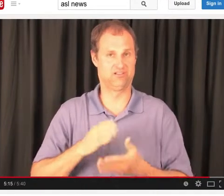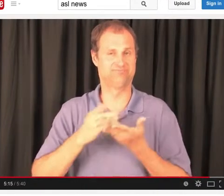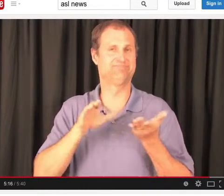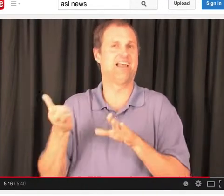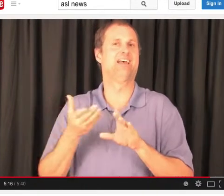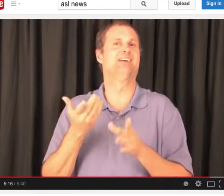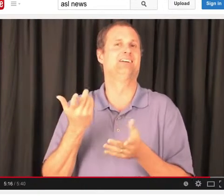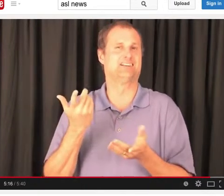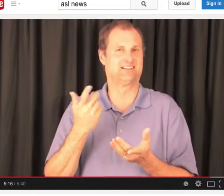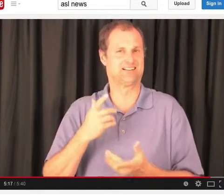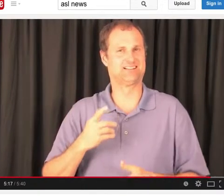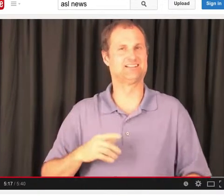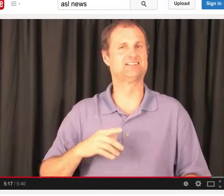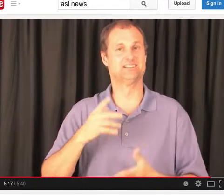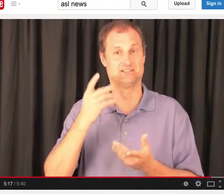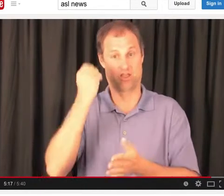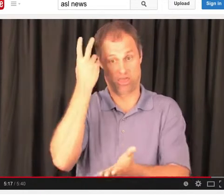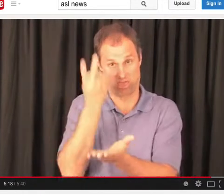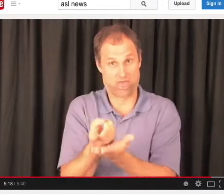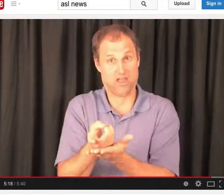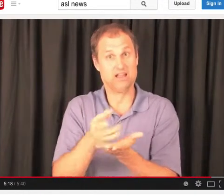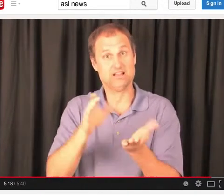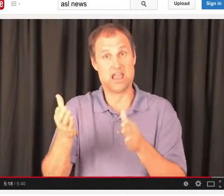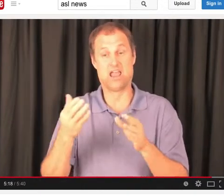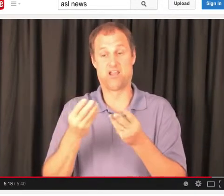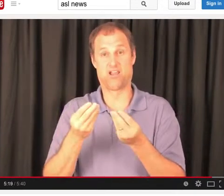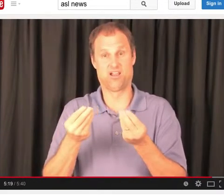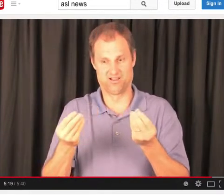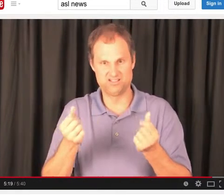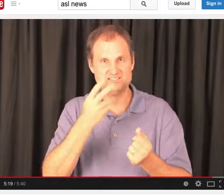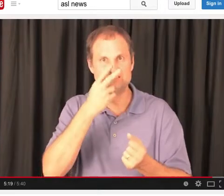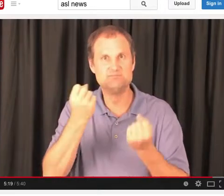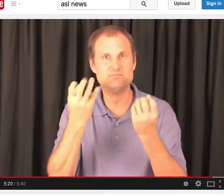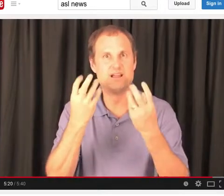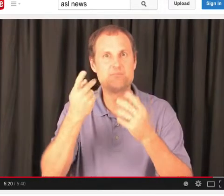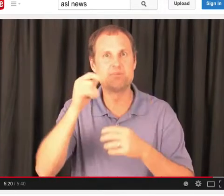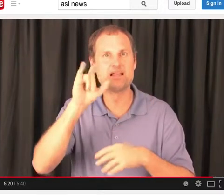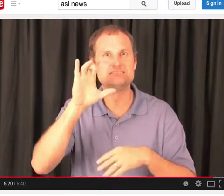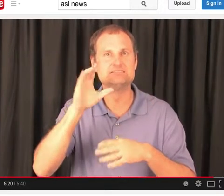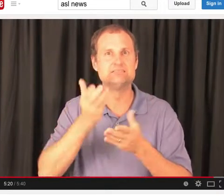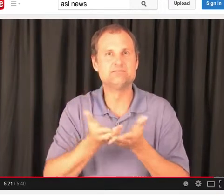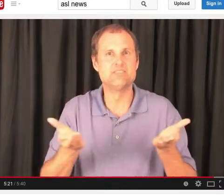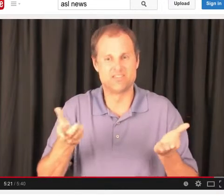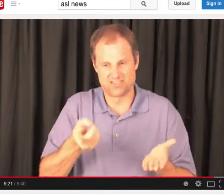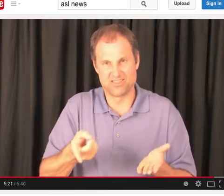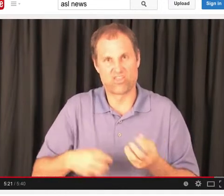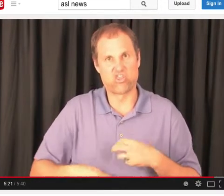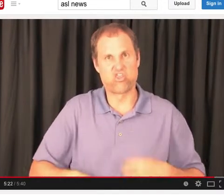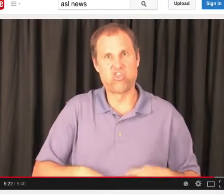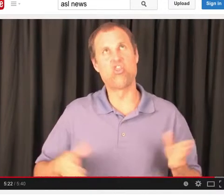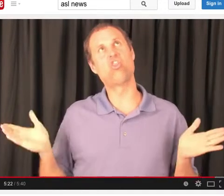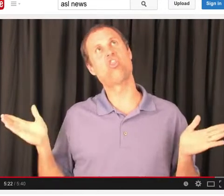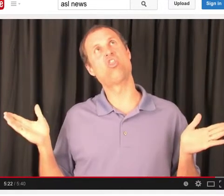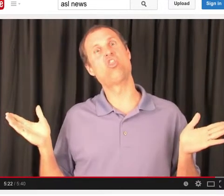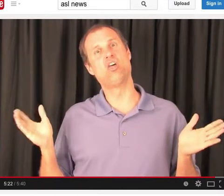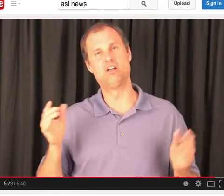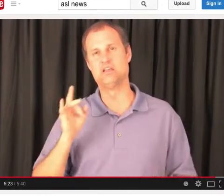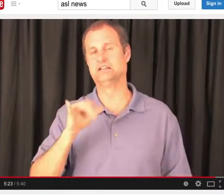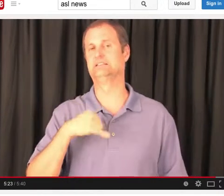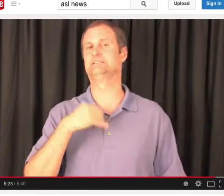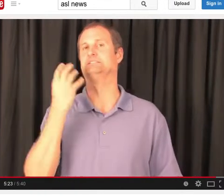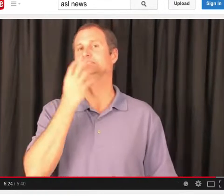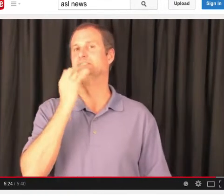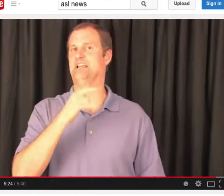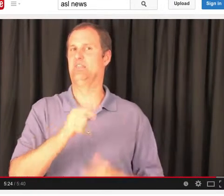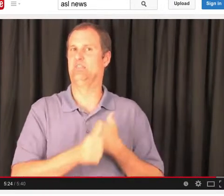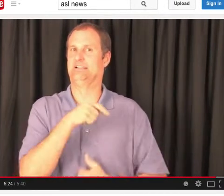surface, and sometimes they mistake it for food and they will eat it. However, they cannot digest the trash